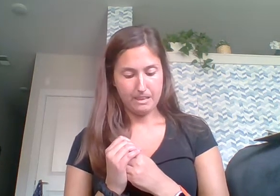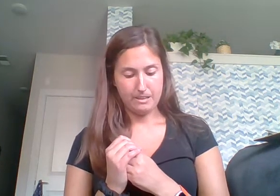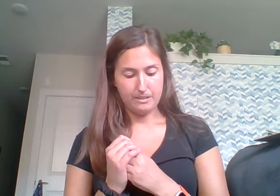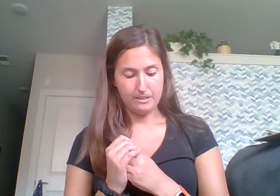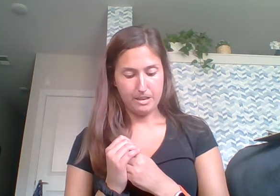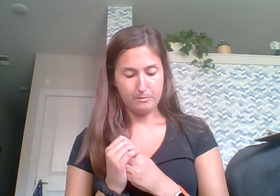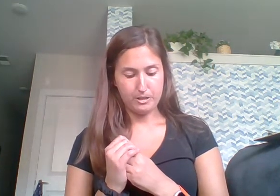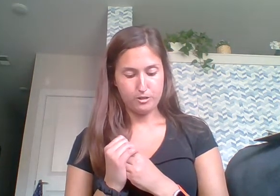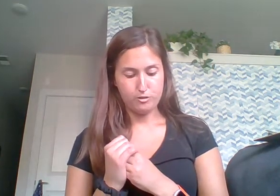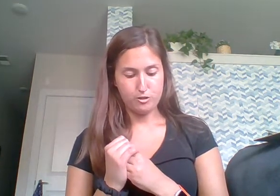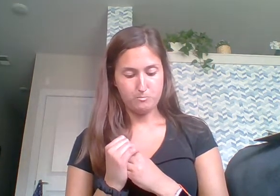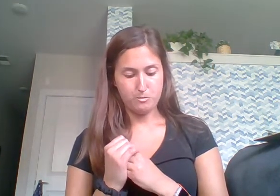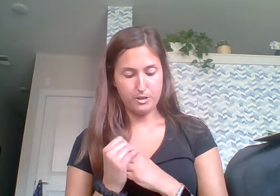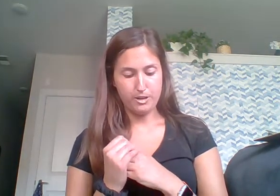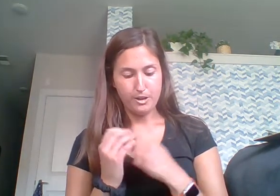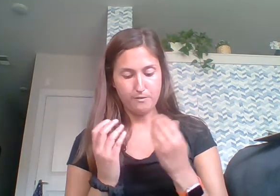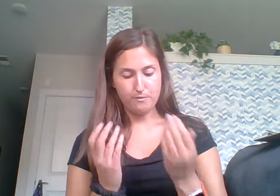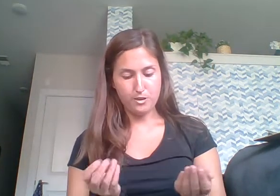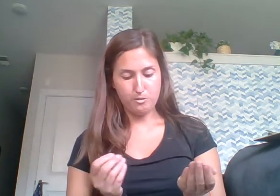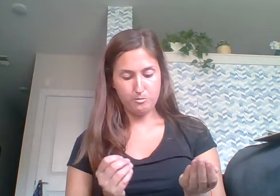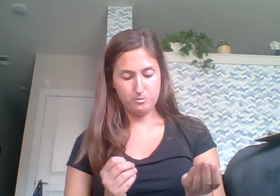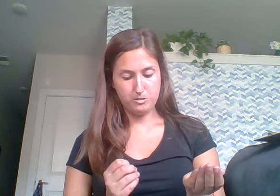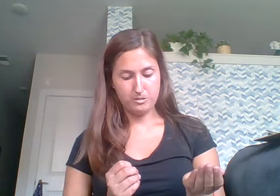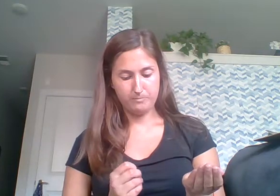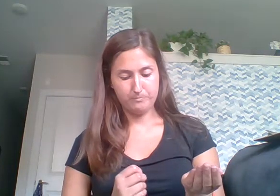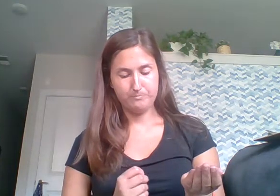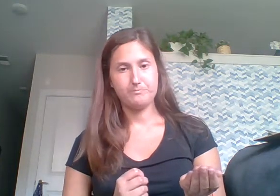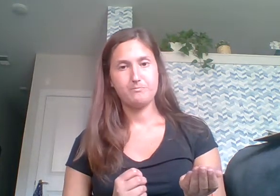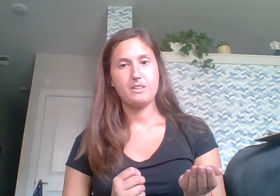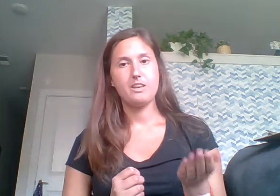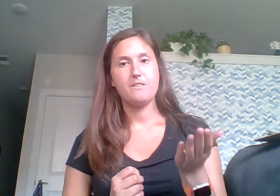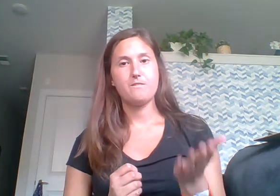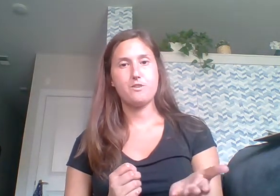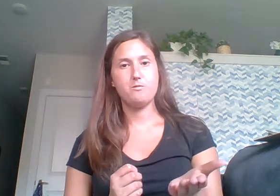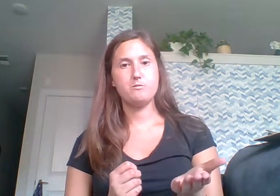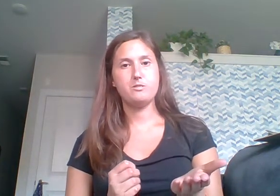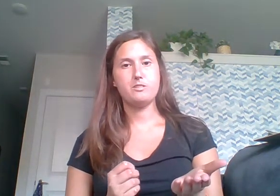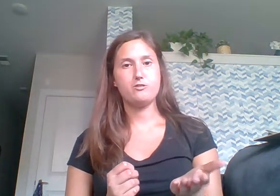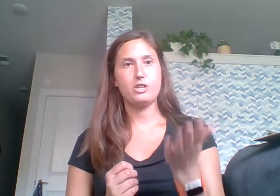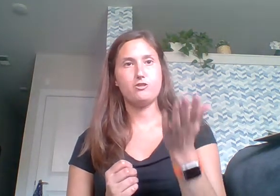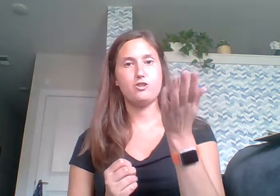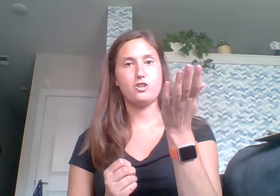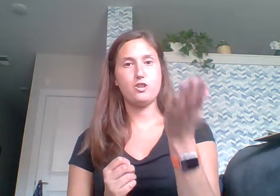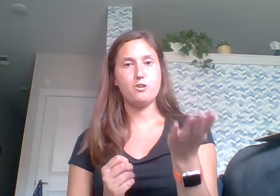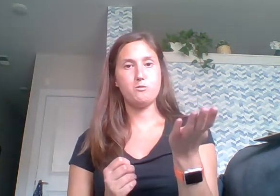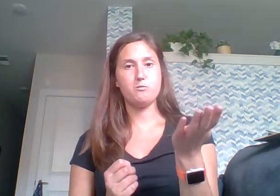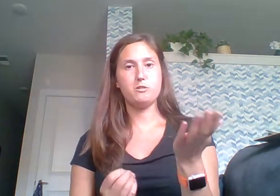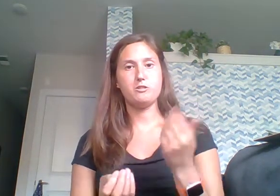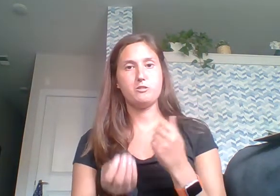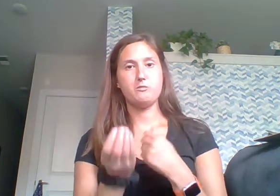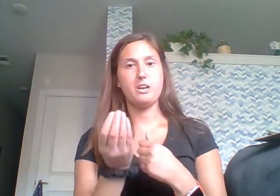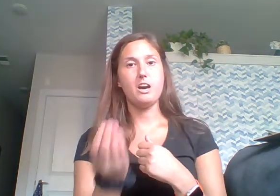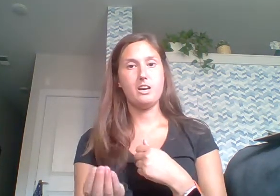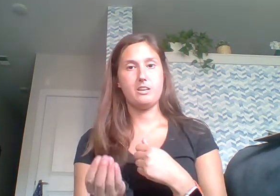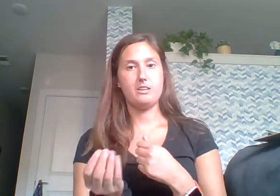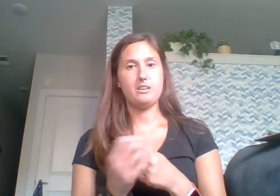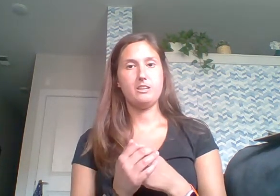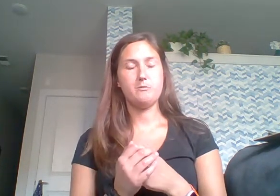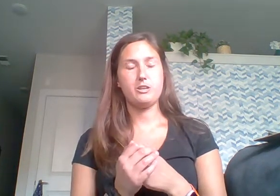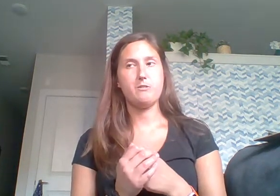Okay, we're going to do two more. Fuse. Fuse. Change the u to an uh. What do